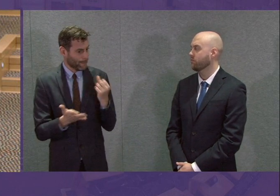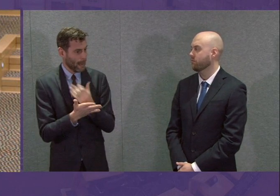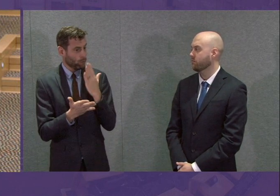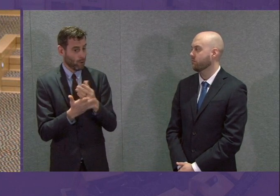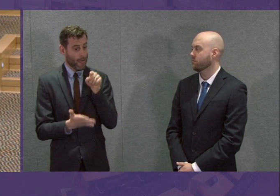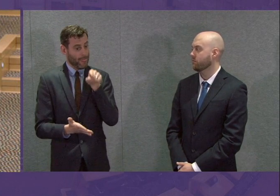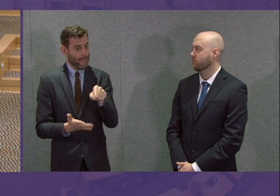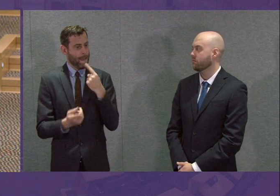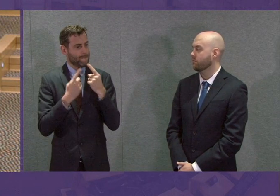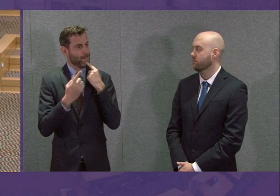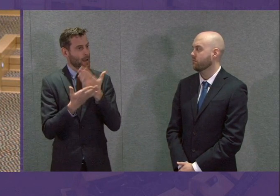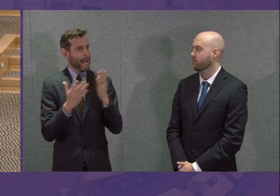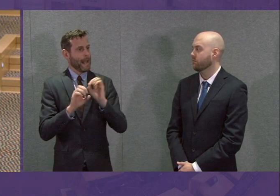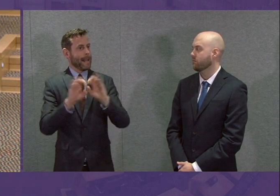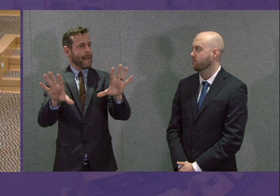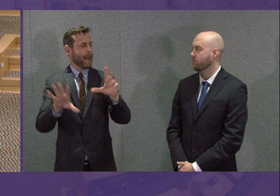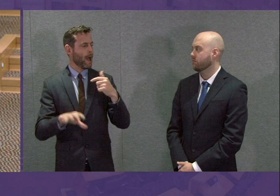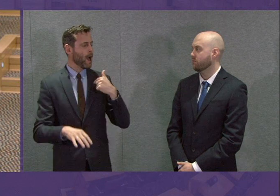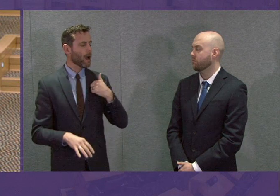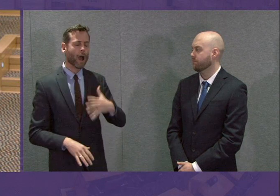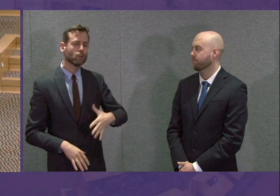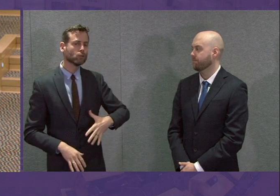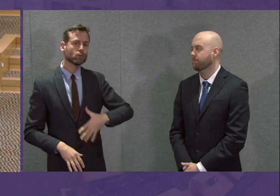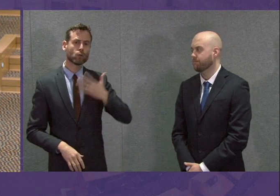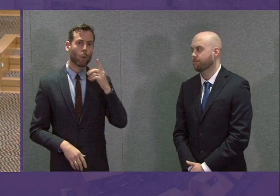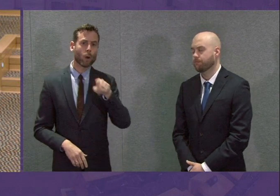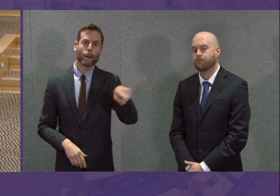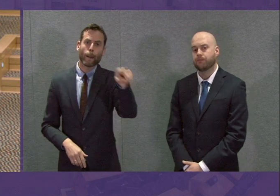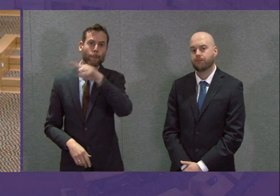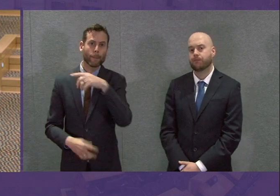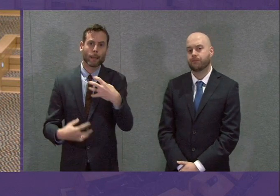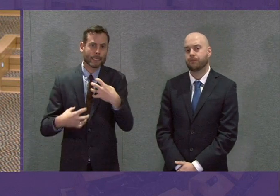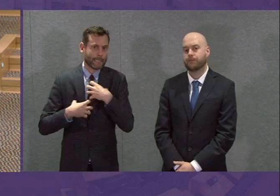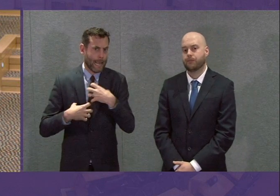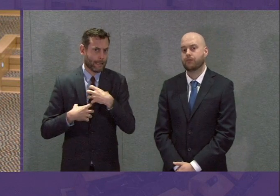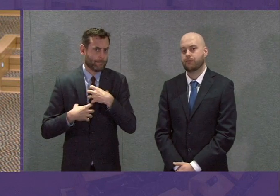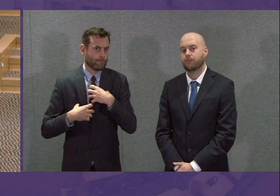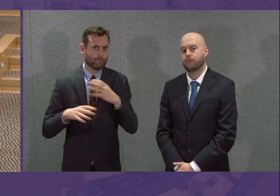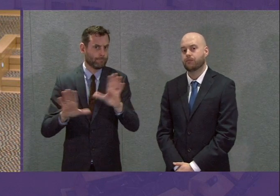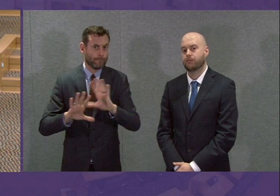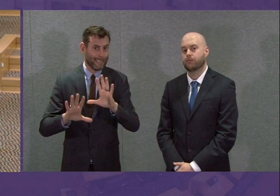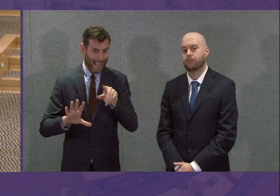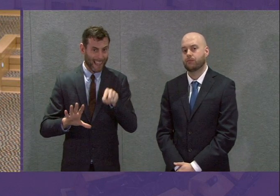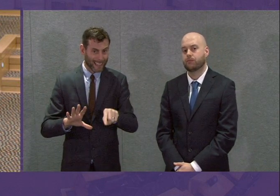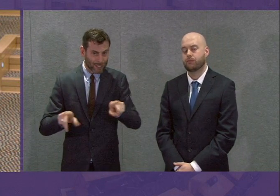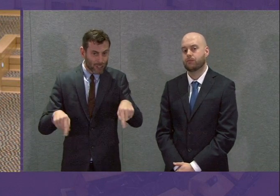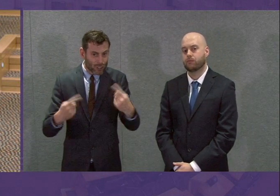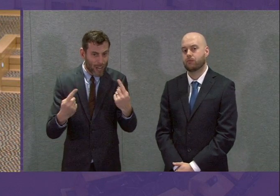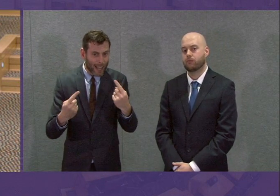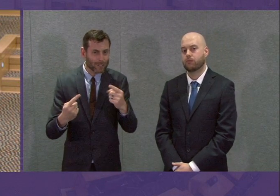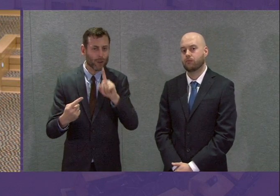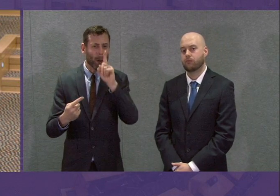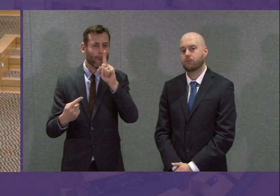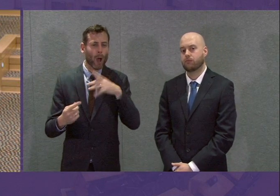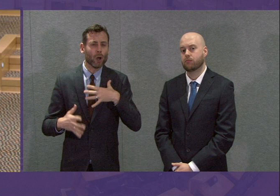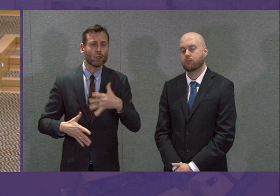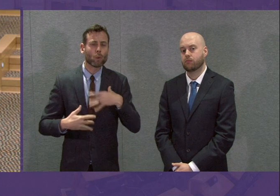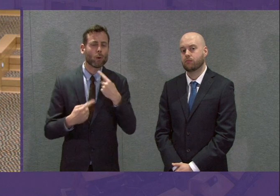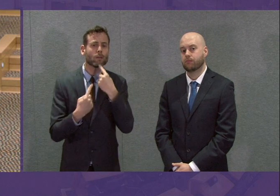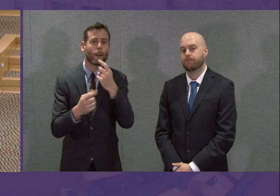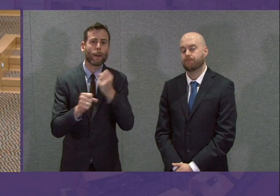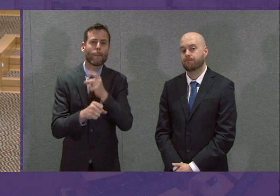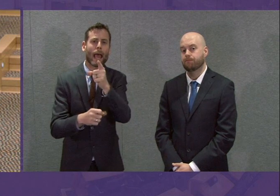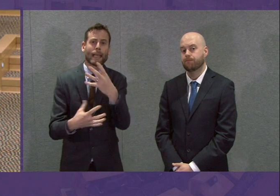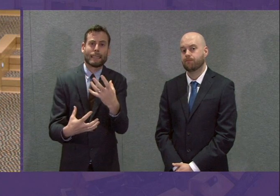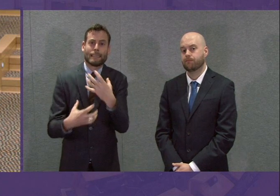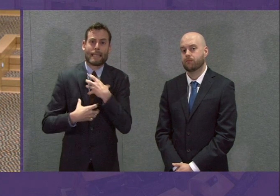want people to be scared. We are facing a really, really big challenge. I don't want to scare people because, in my experience, if